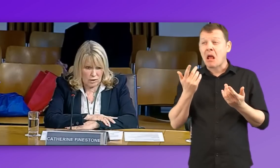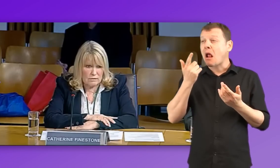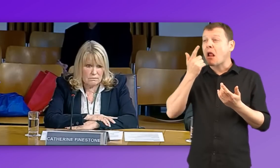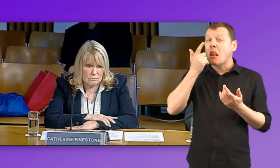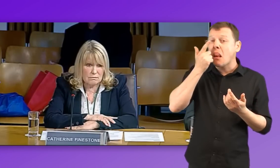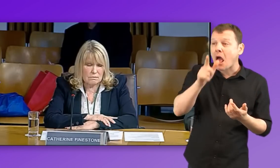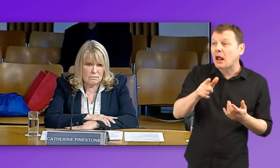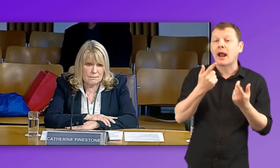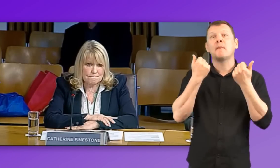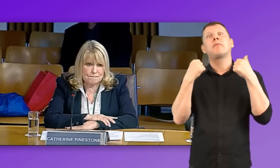one.